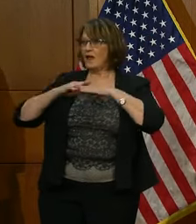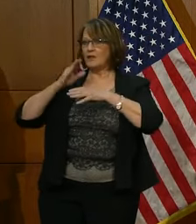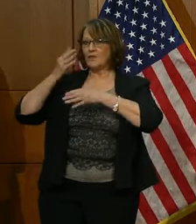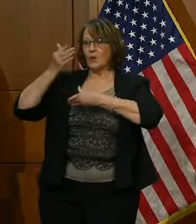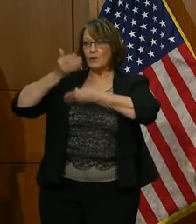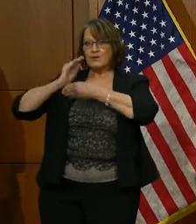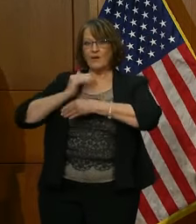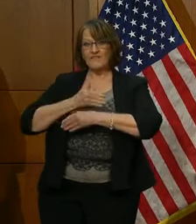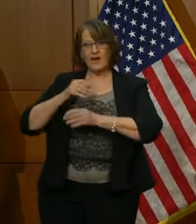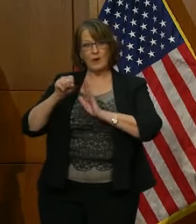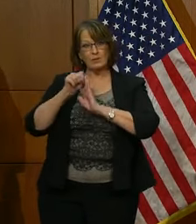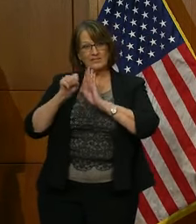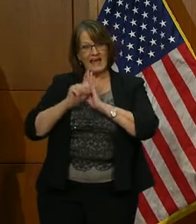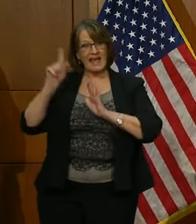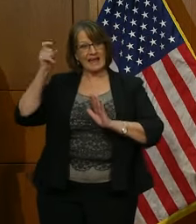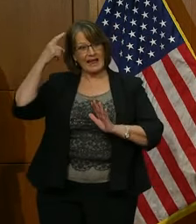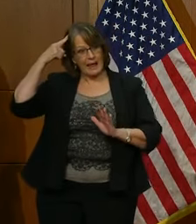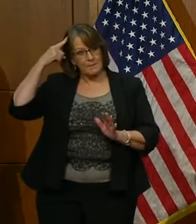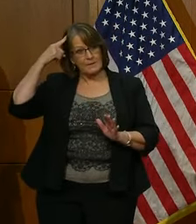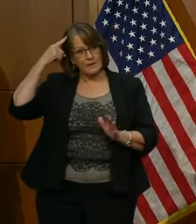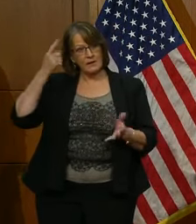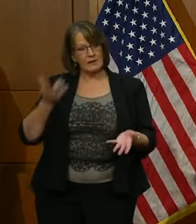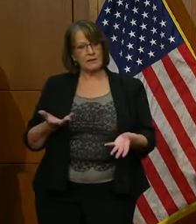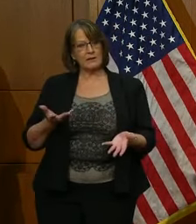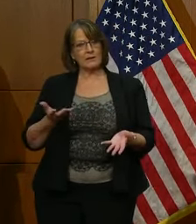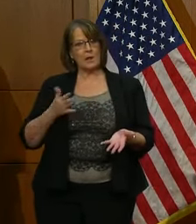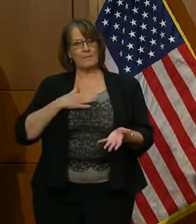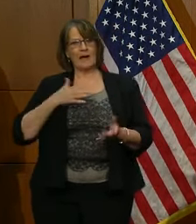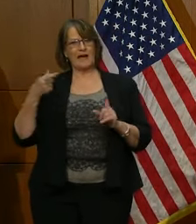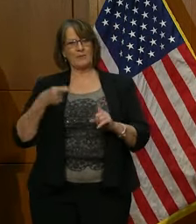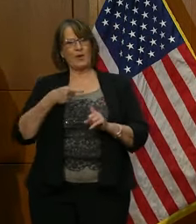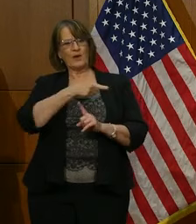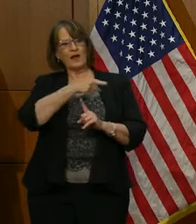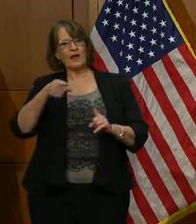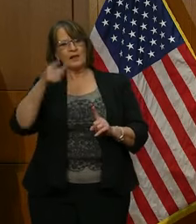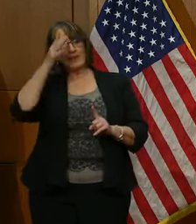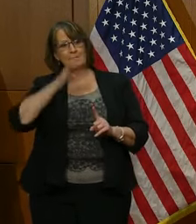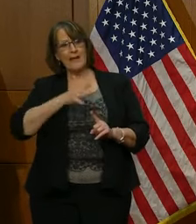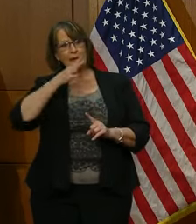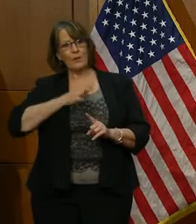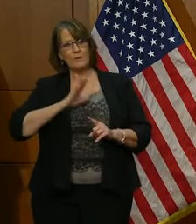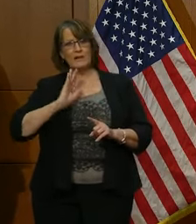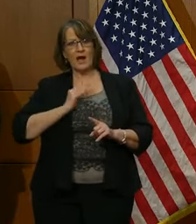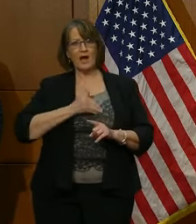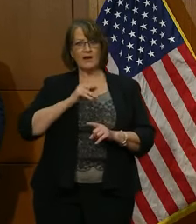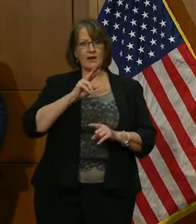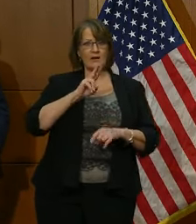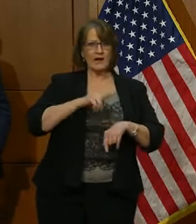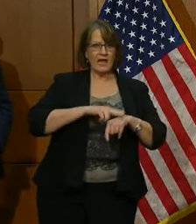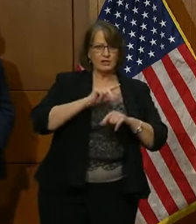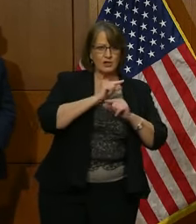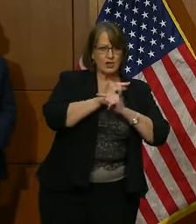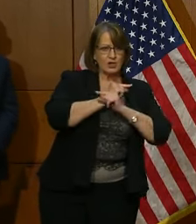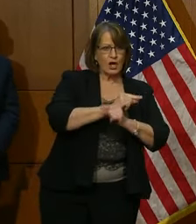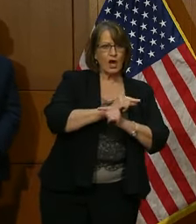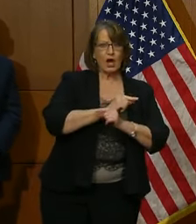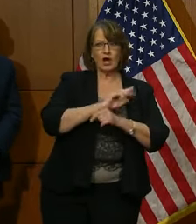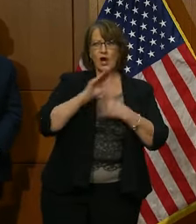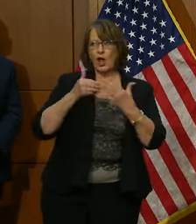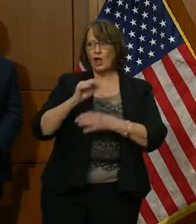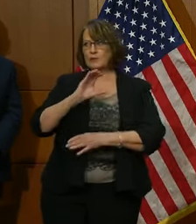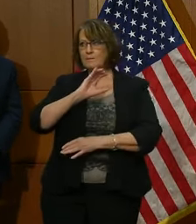capitol. So the point I'm making is that these men and women of our National Guard, men and women of all these police